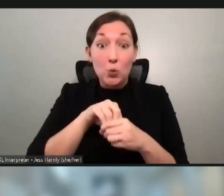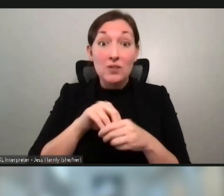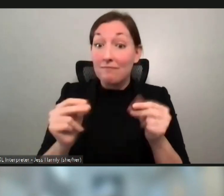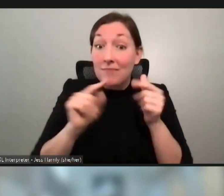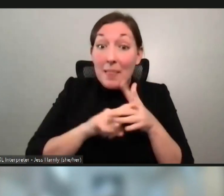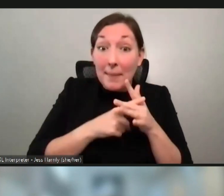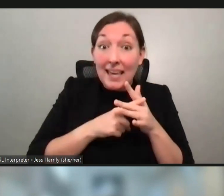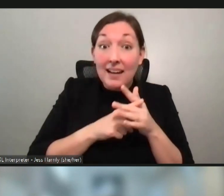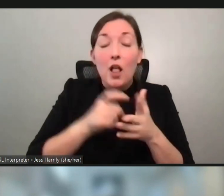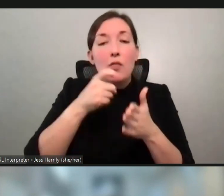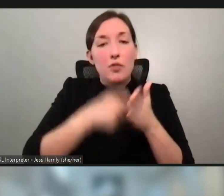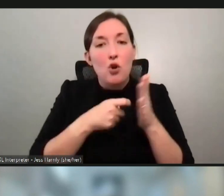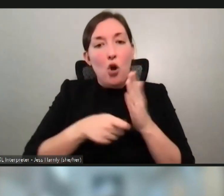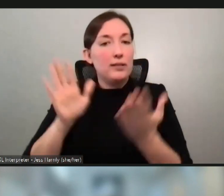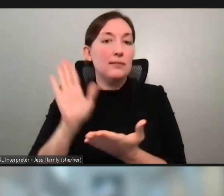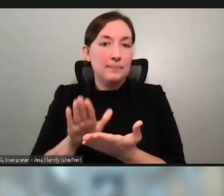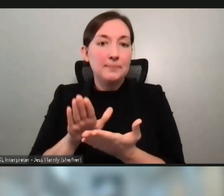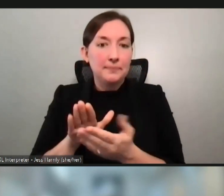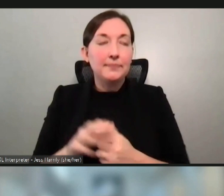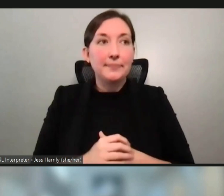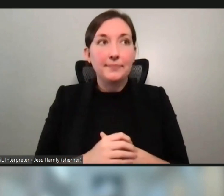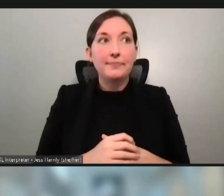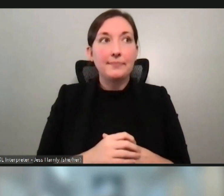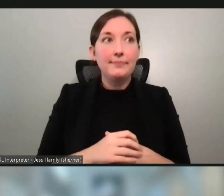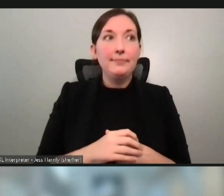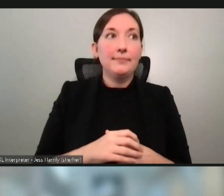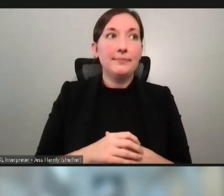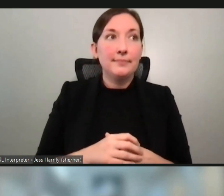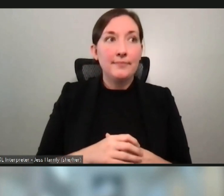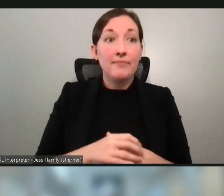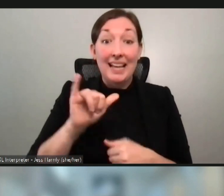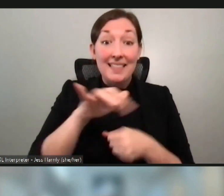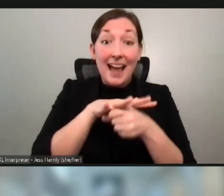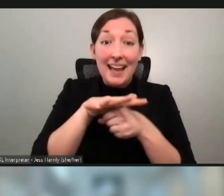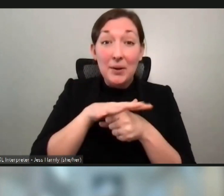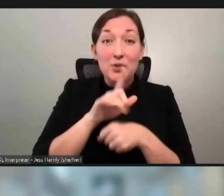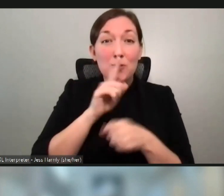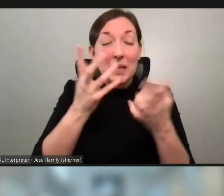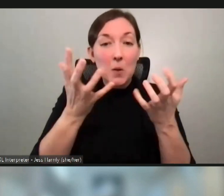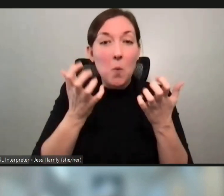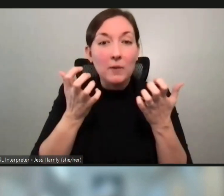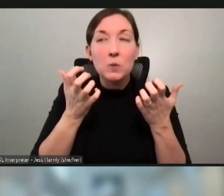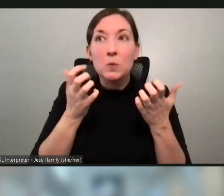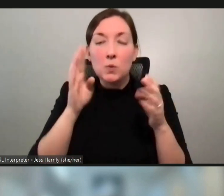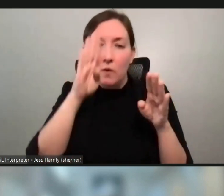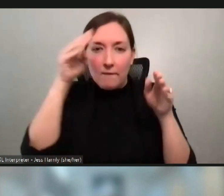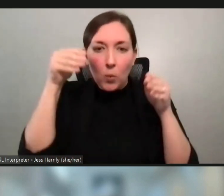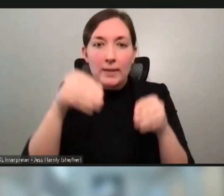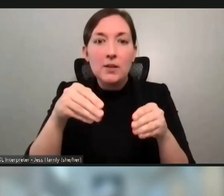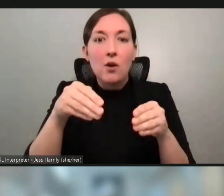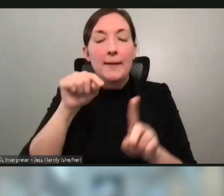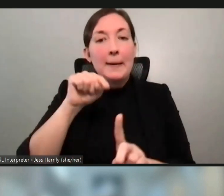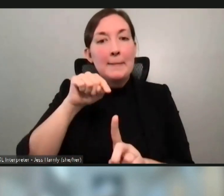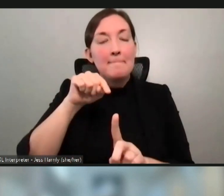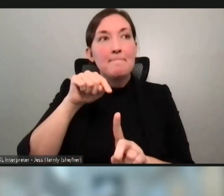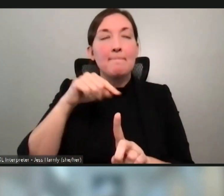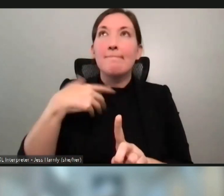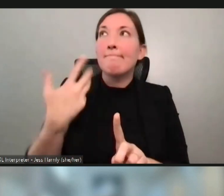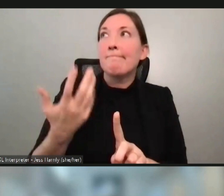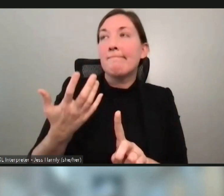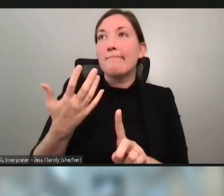cost becomes much, much lower. And in this area, you want to really kind of hone in on the fact that, um,